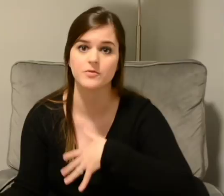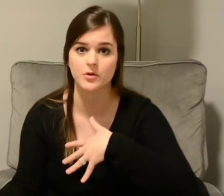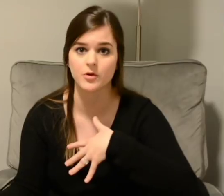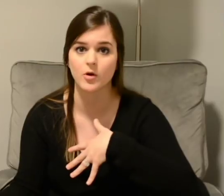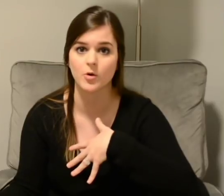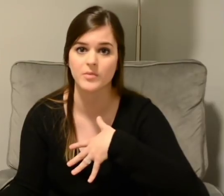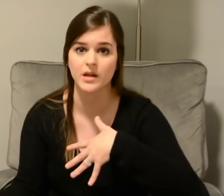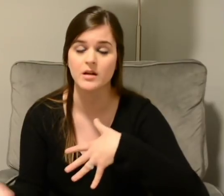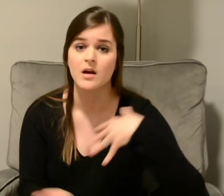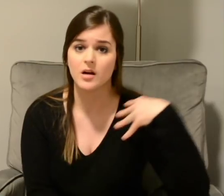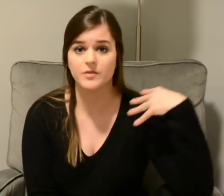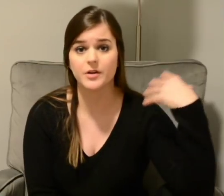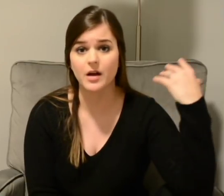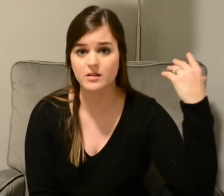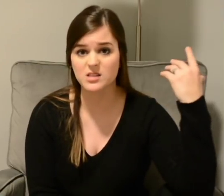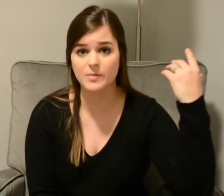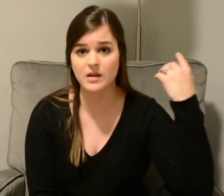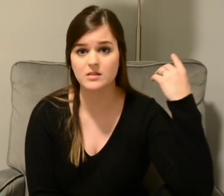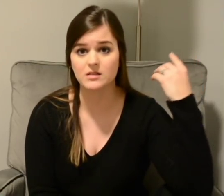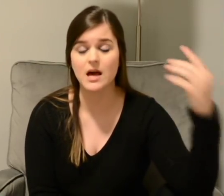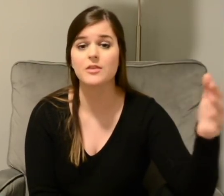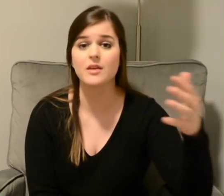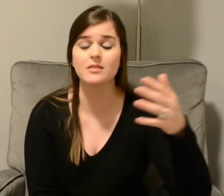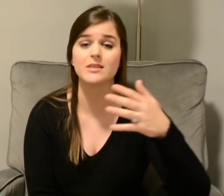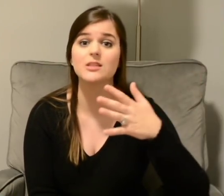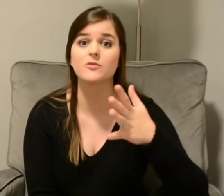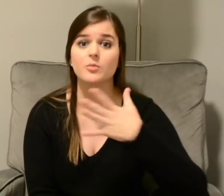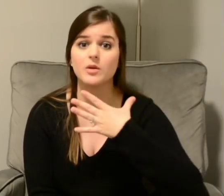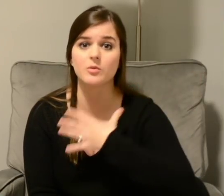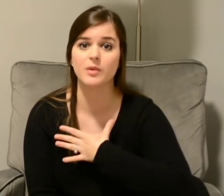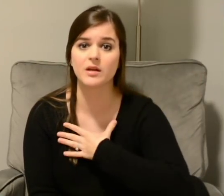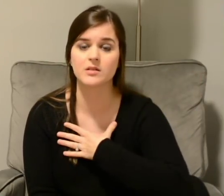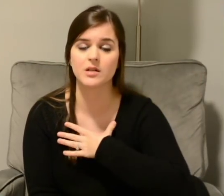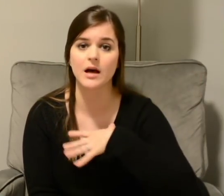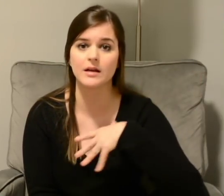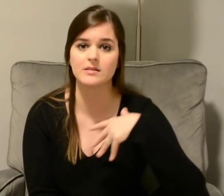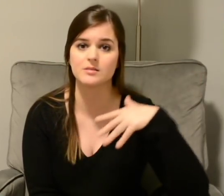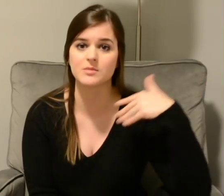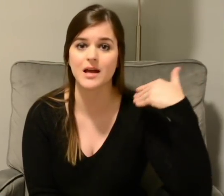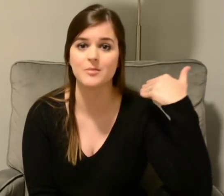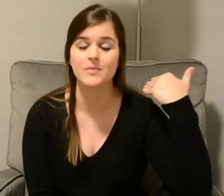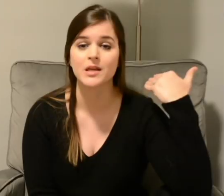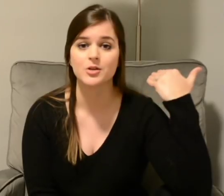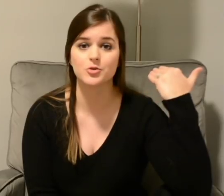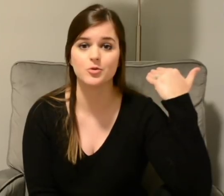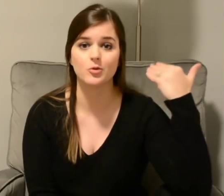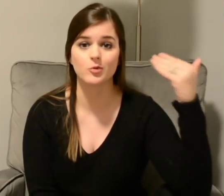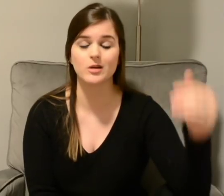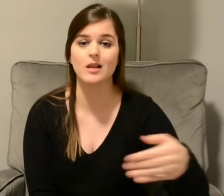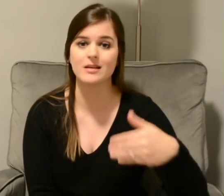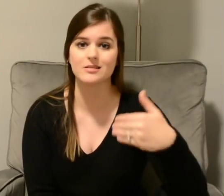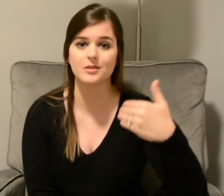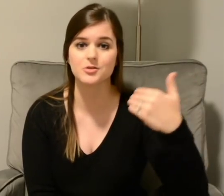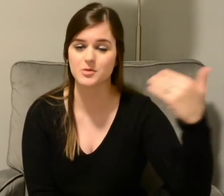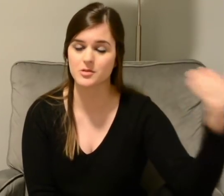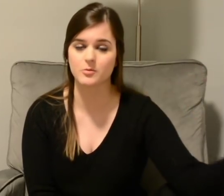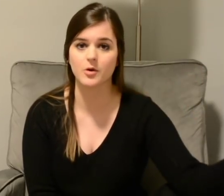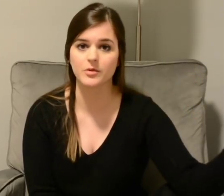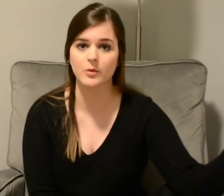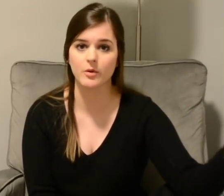funeral home then. A very unexpected death, at least for me with Bandit, I had some time to realize that this was the road that we